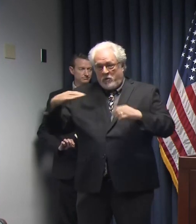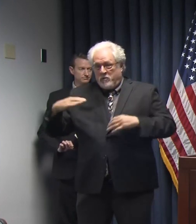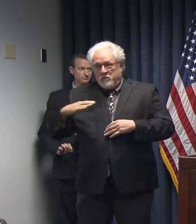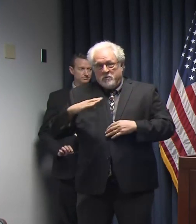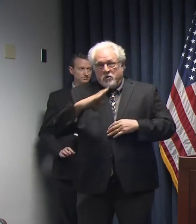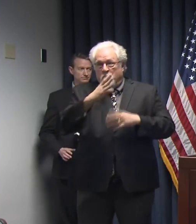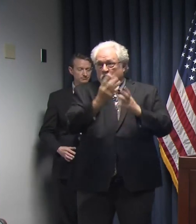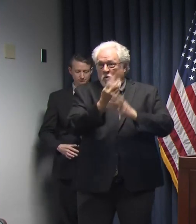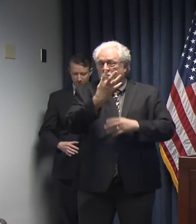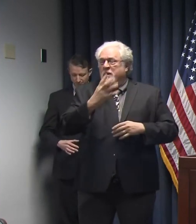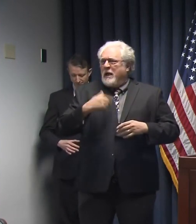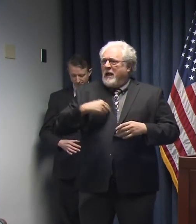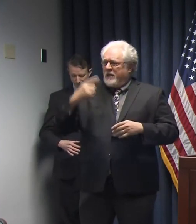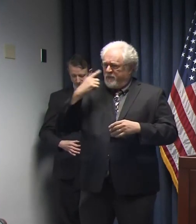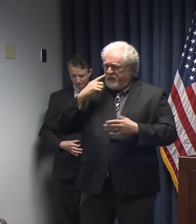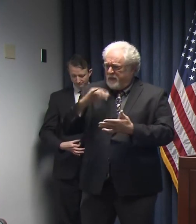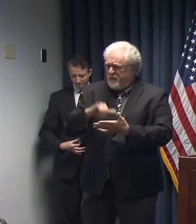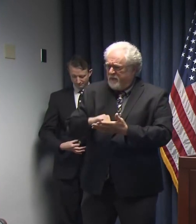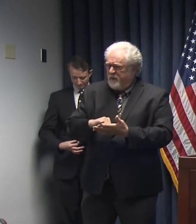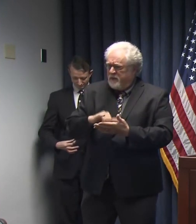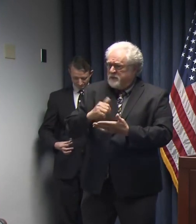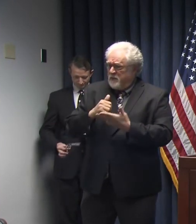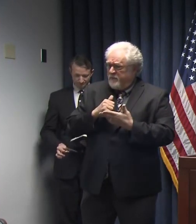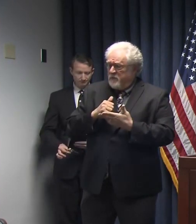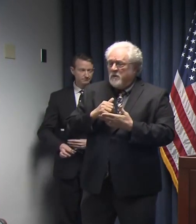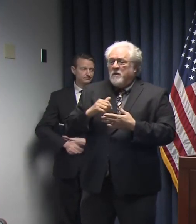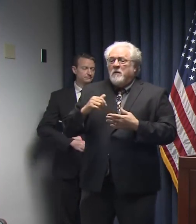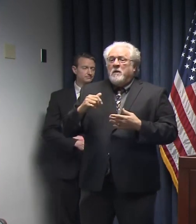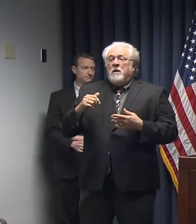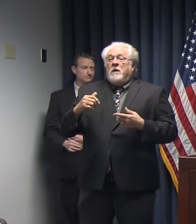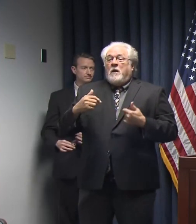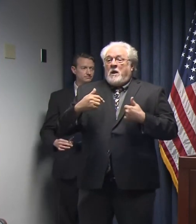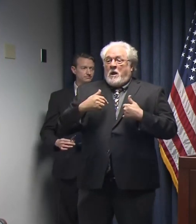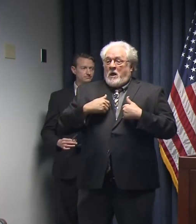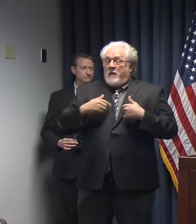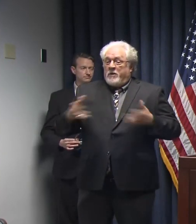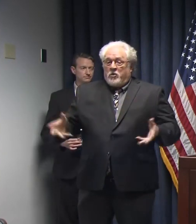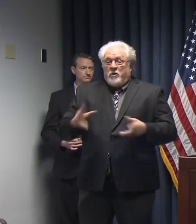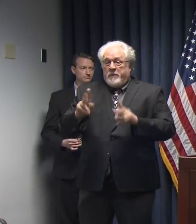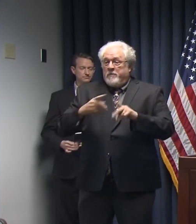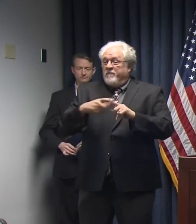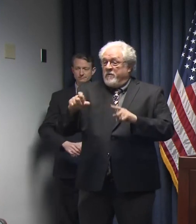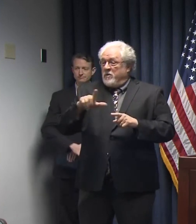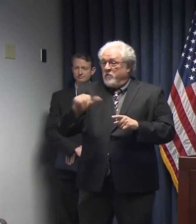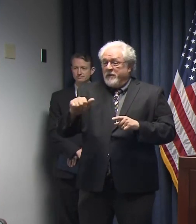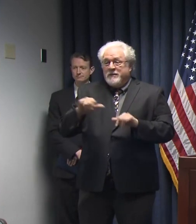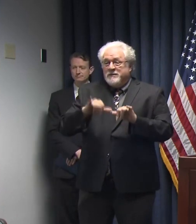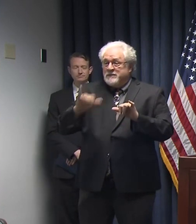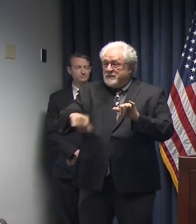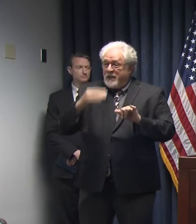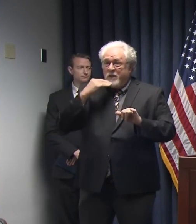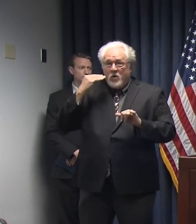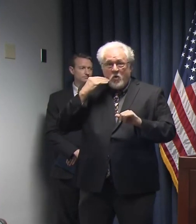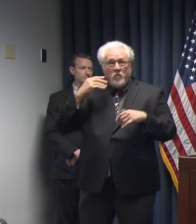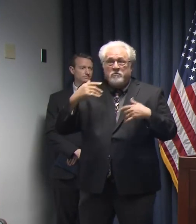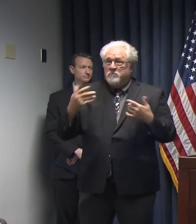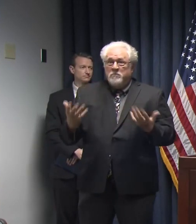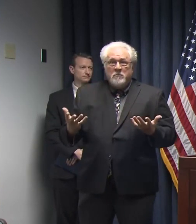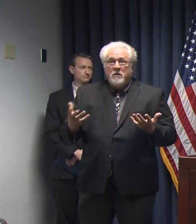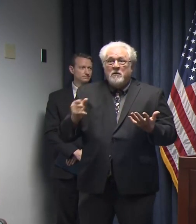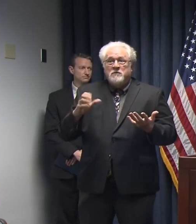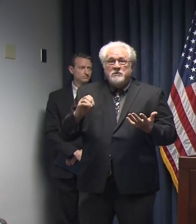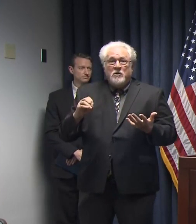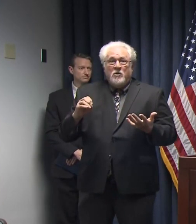I think that that is helpful. I am encouraging people from Louisiana to stay home, so I think that